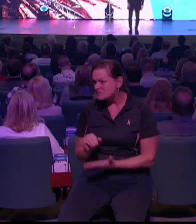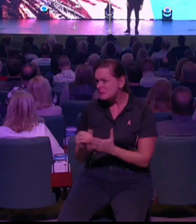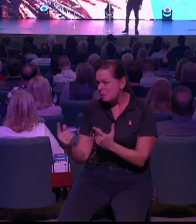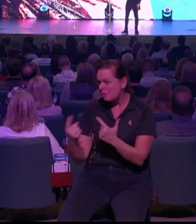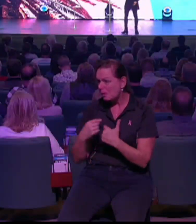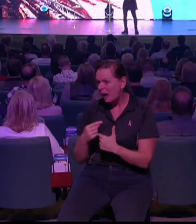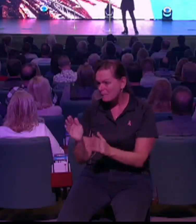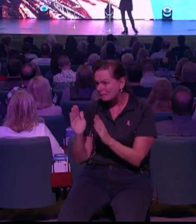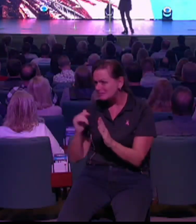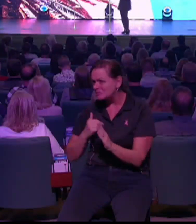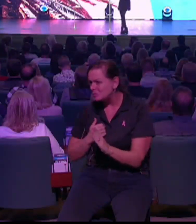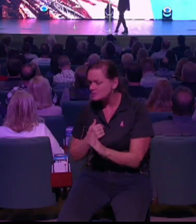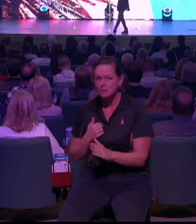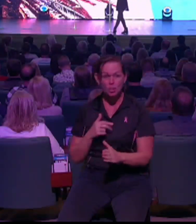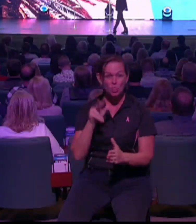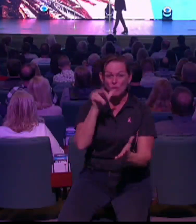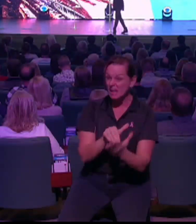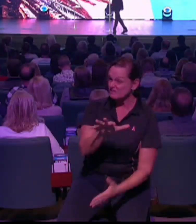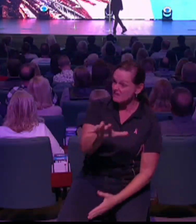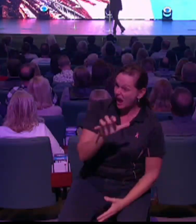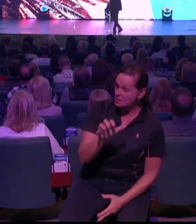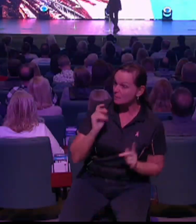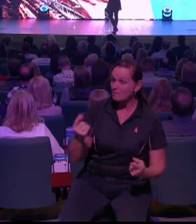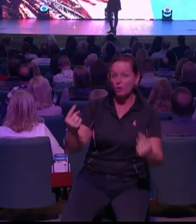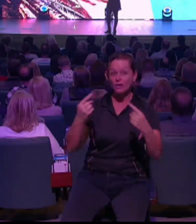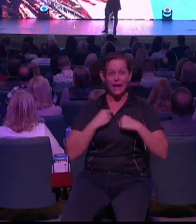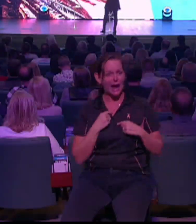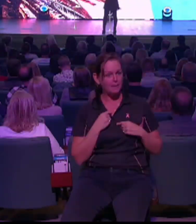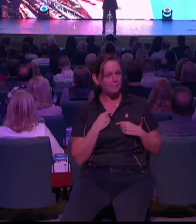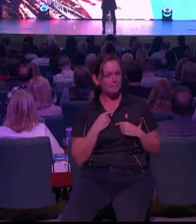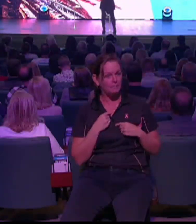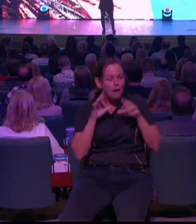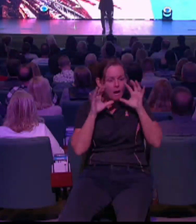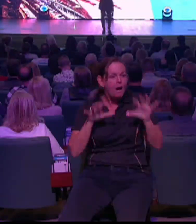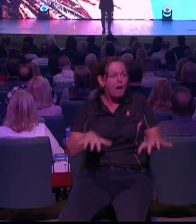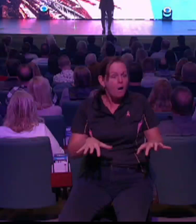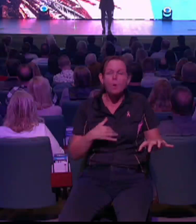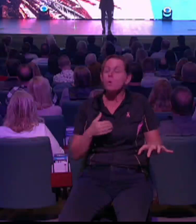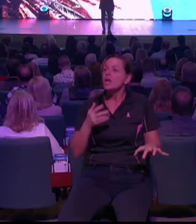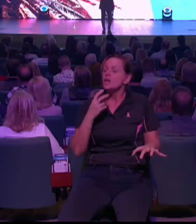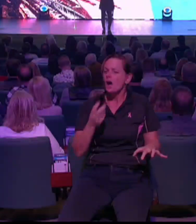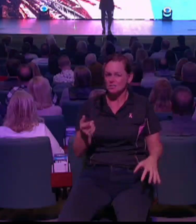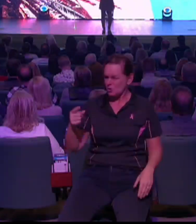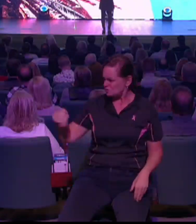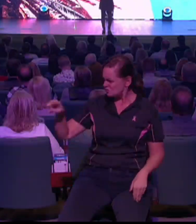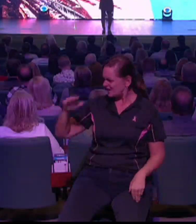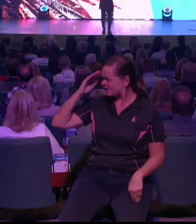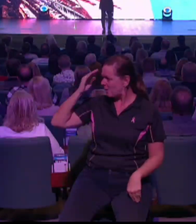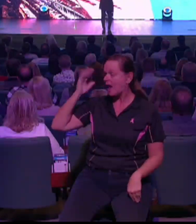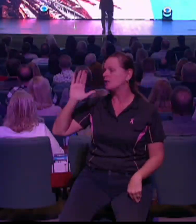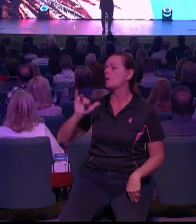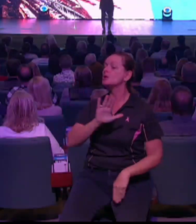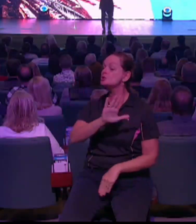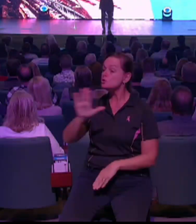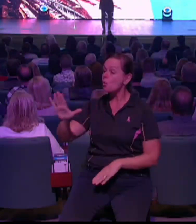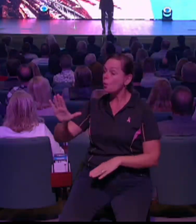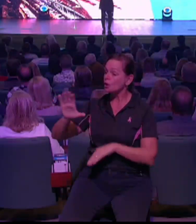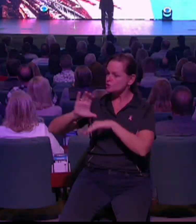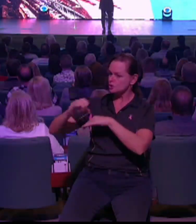so we were all, we were just in awe of what God did. And so your church, I don't know if you know this or not, has been a really big part of that. Your